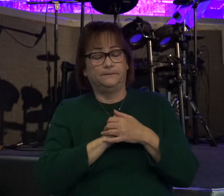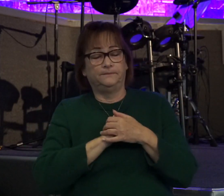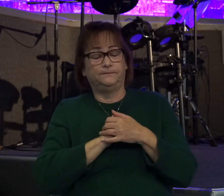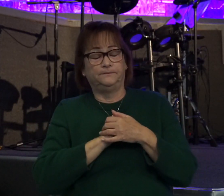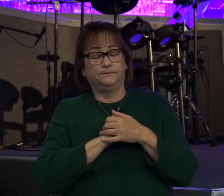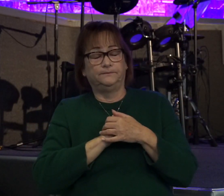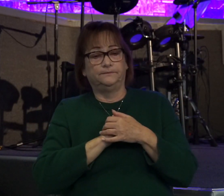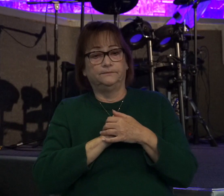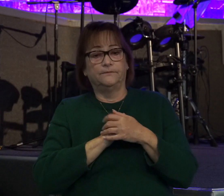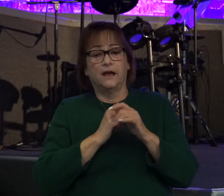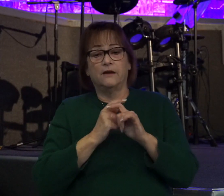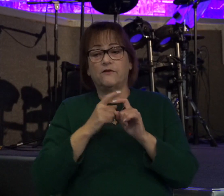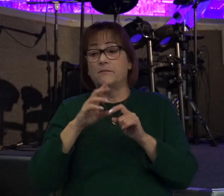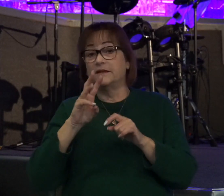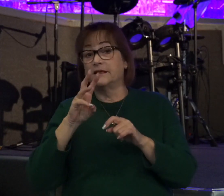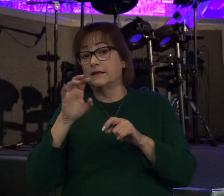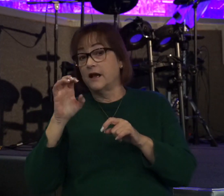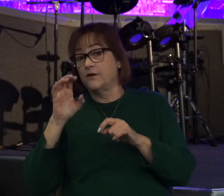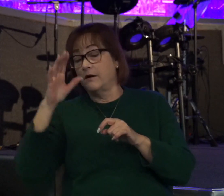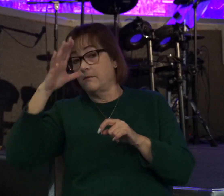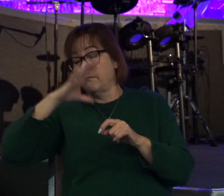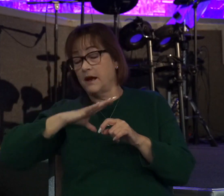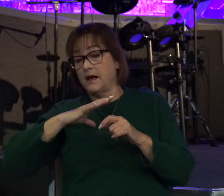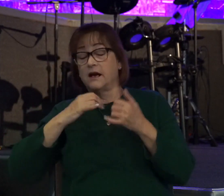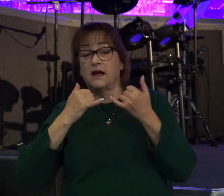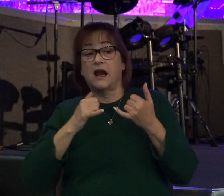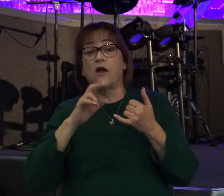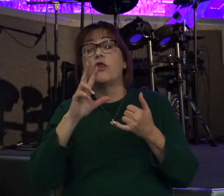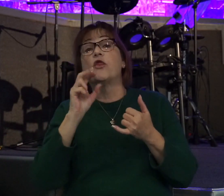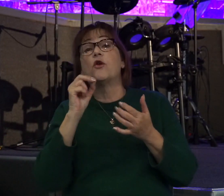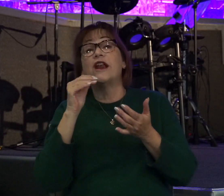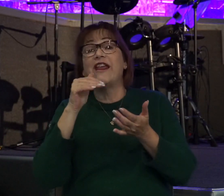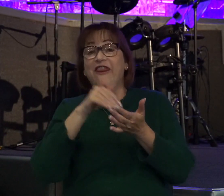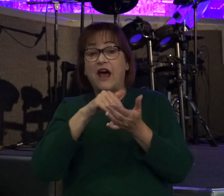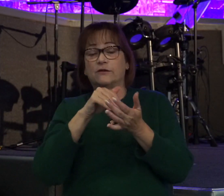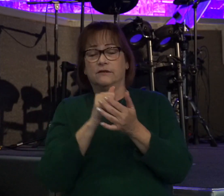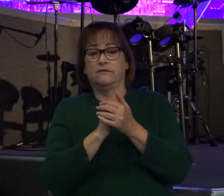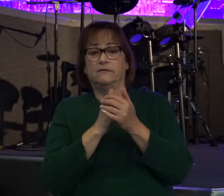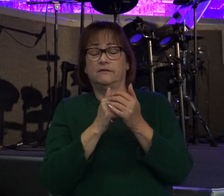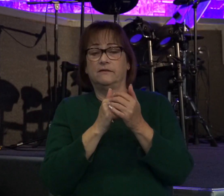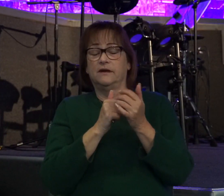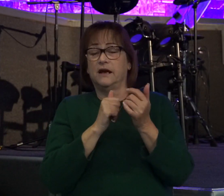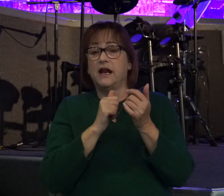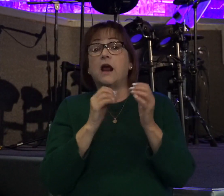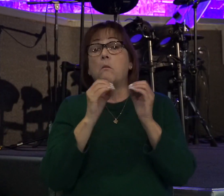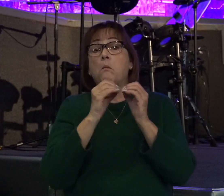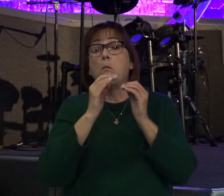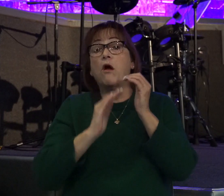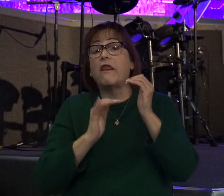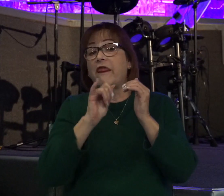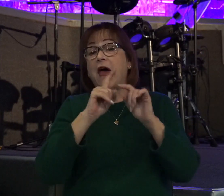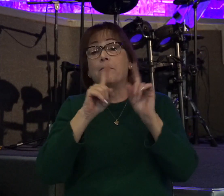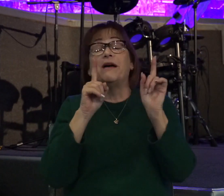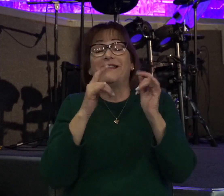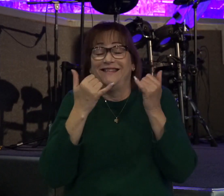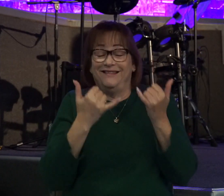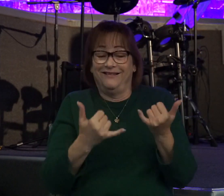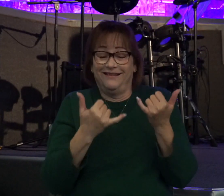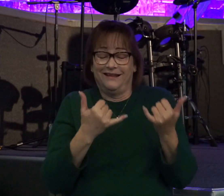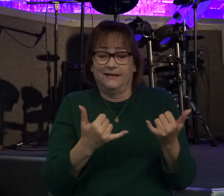from 600,000 to 30,000, and he had even more than that, but this was the